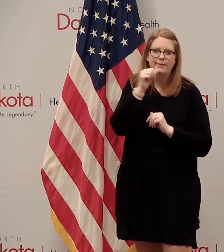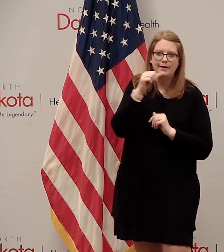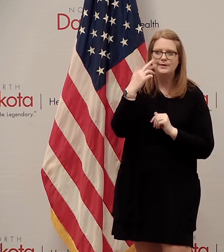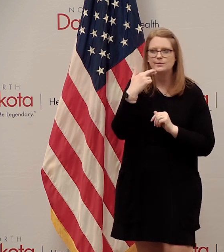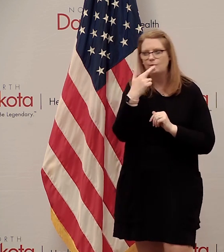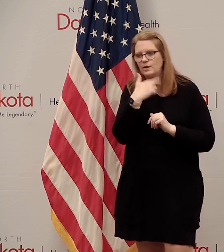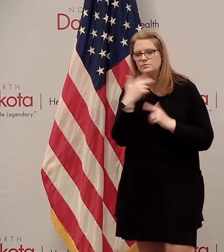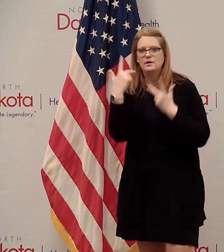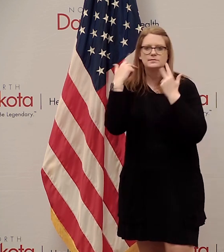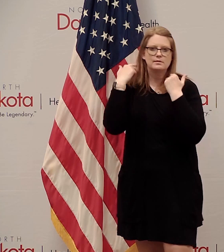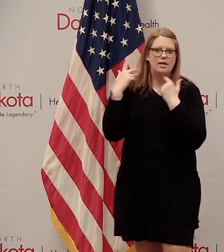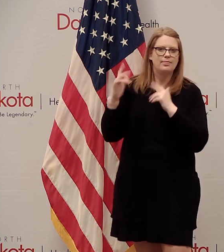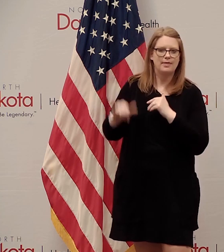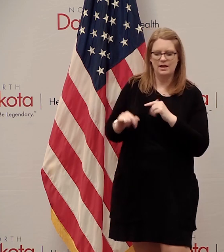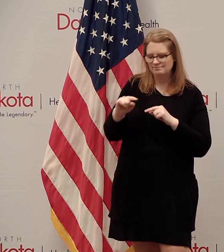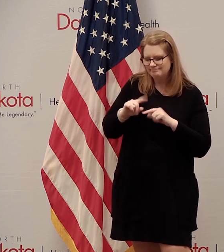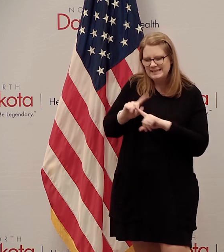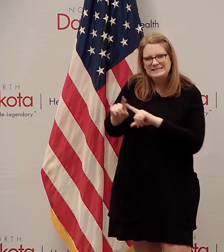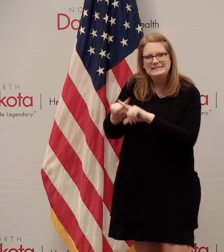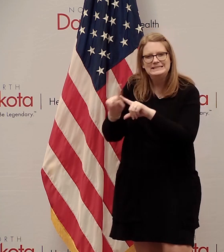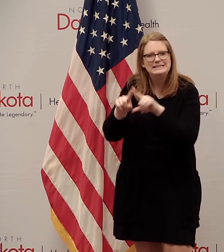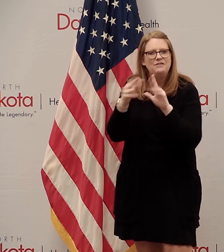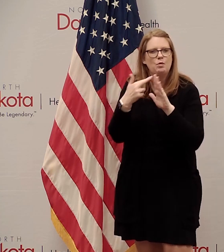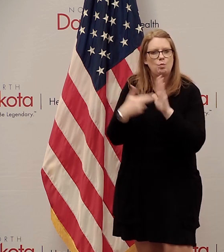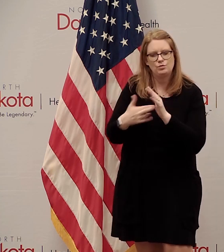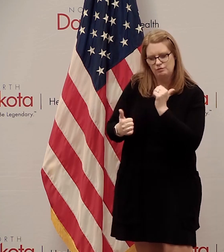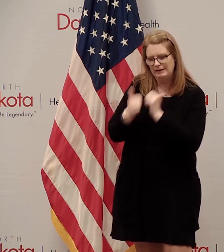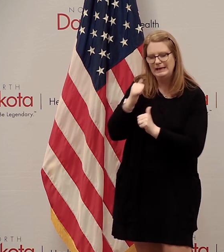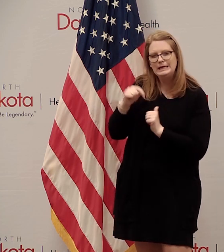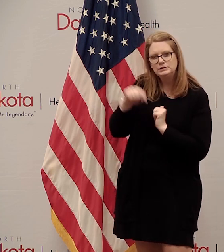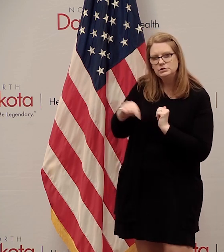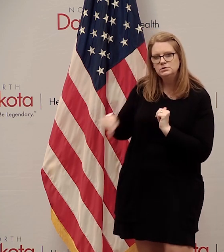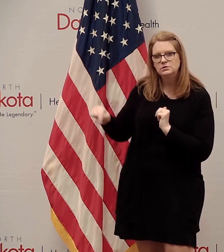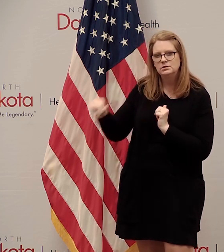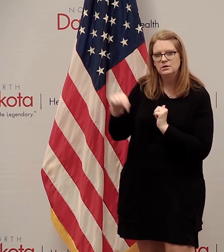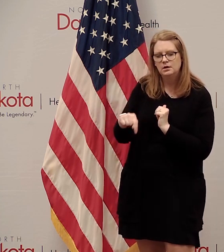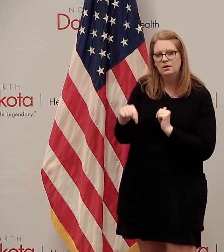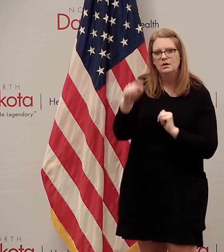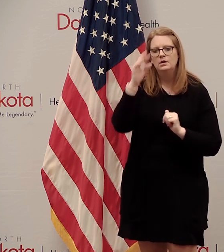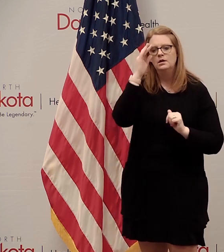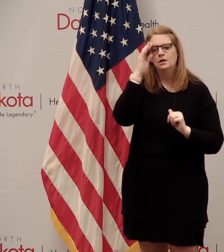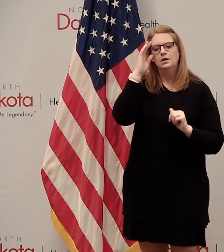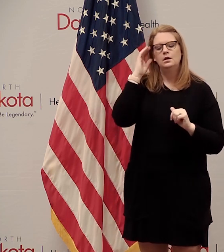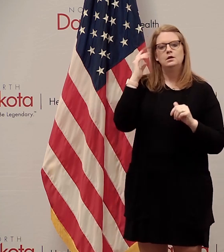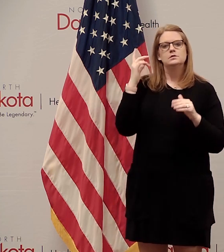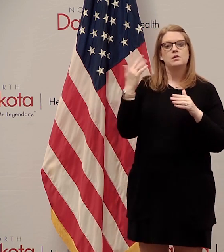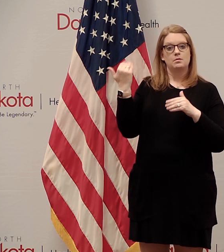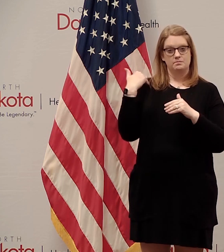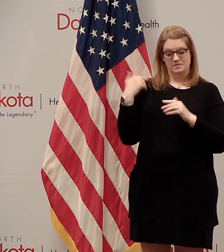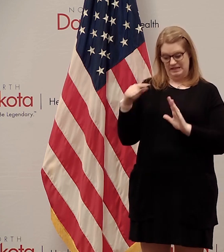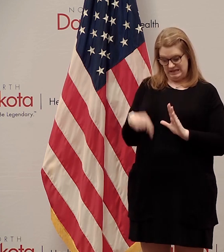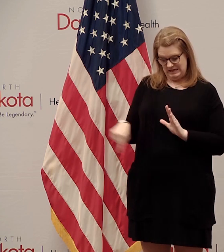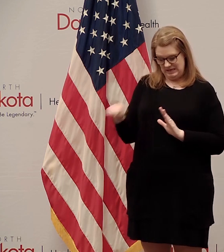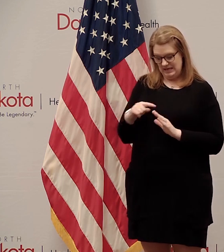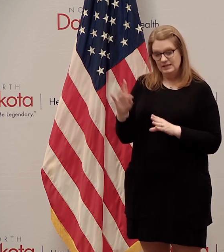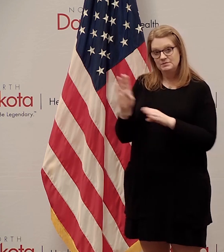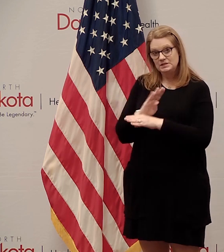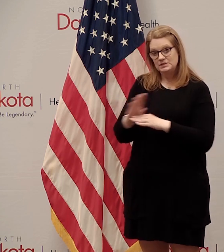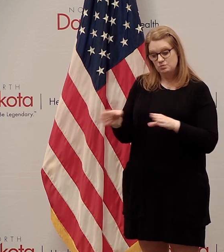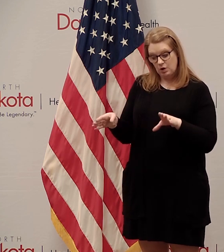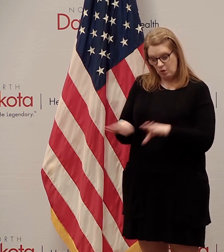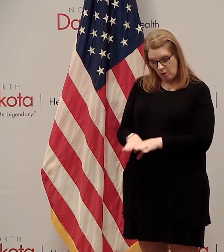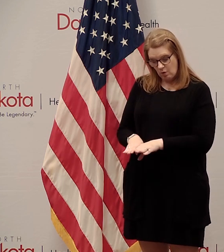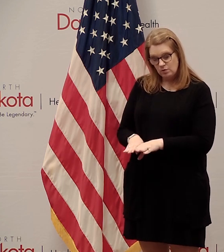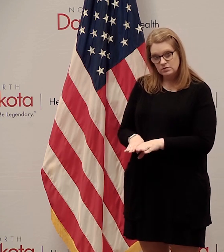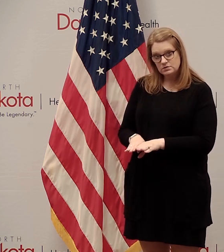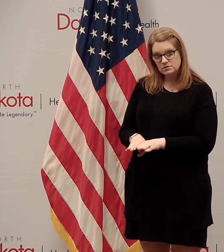all of those guidelines are out there in this executive order it refers that businesses that that were closed as they reopen they